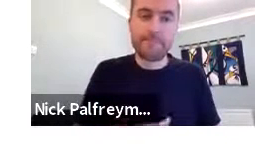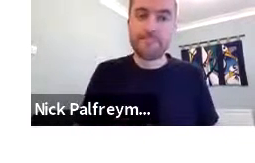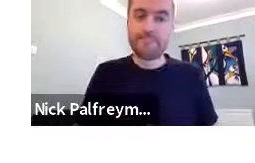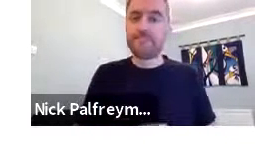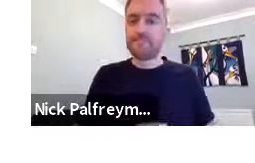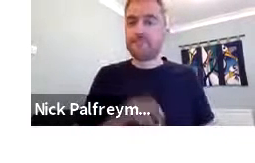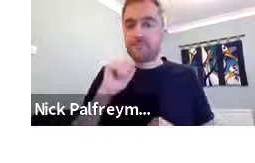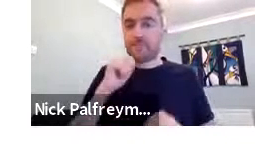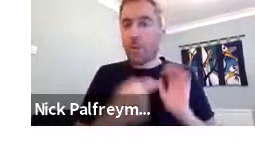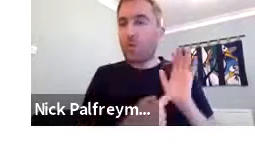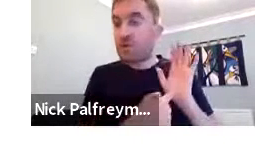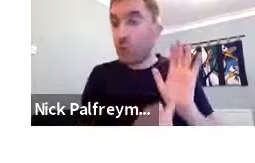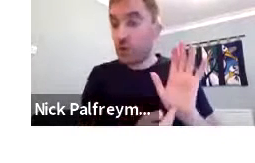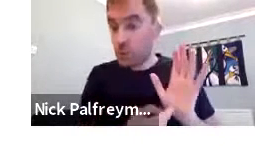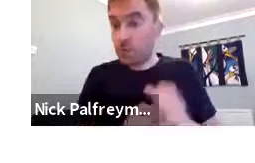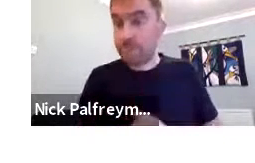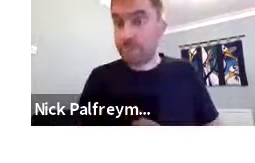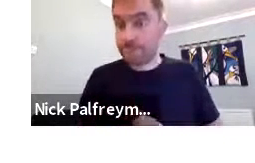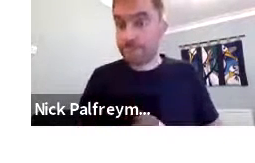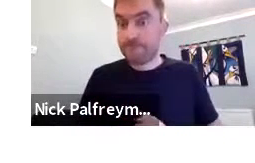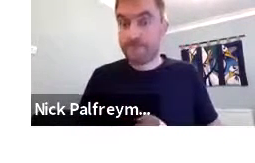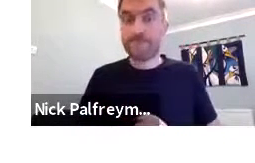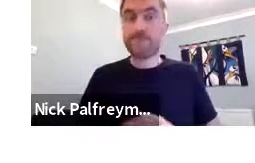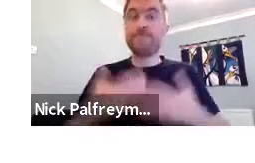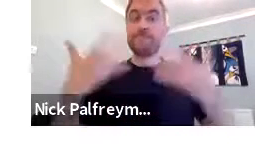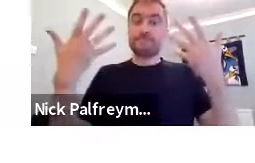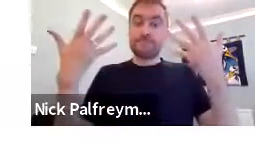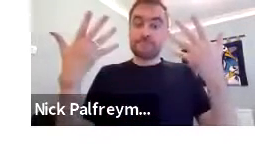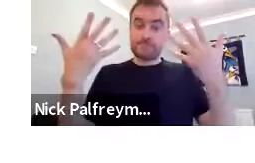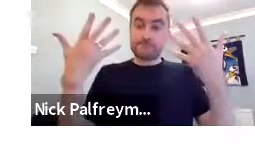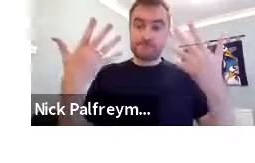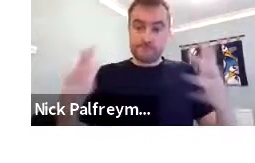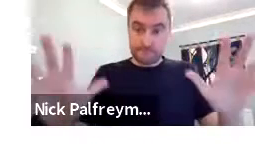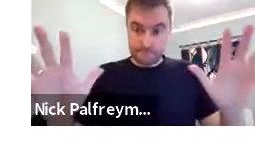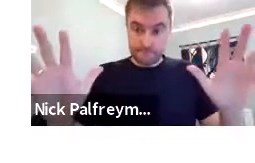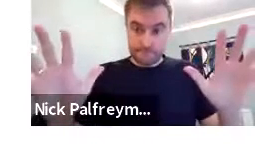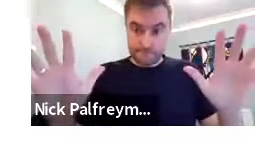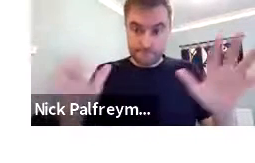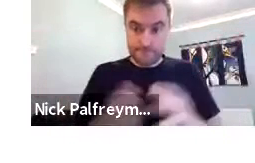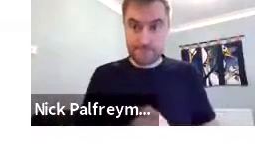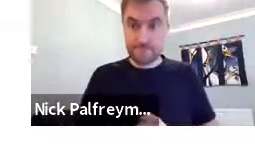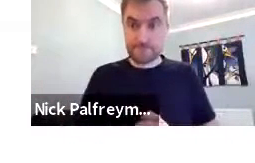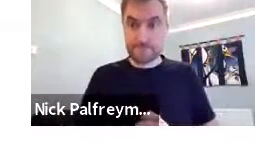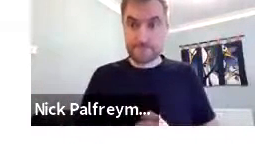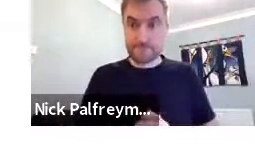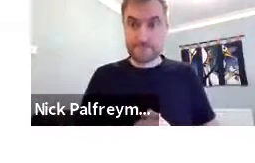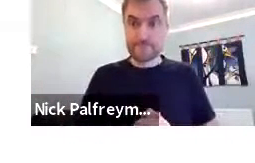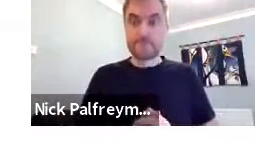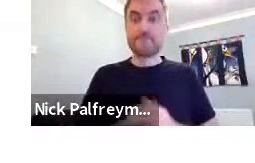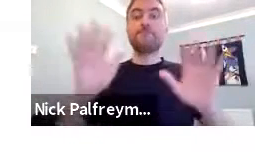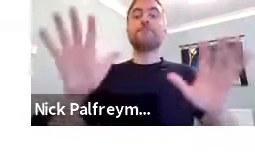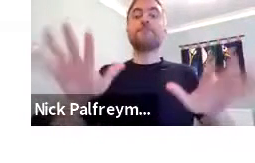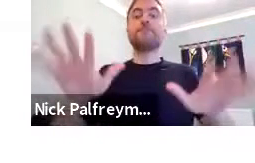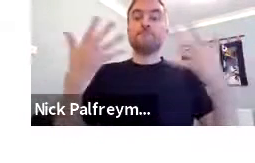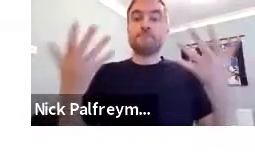So, I'll now show you the four forms of the completive particles. So, if you see, this is one.